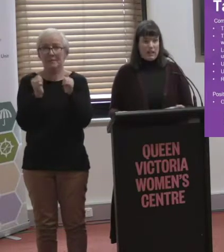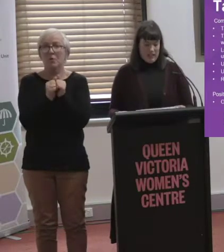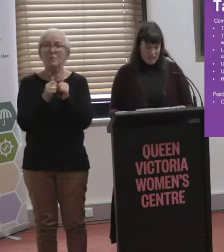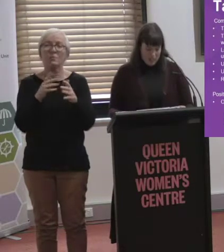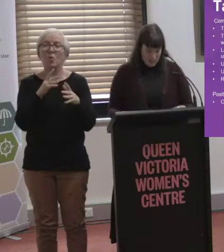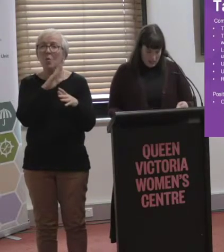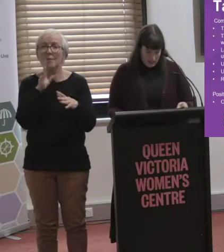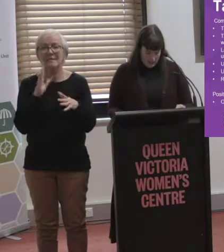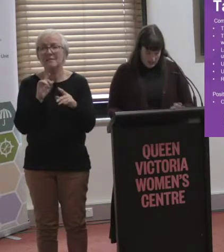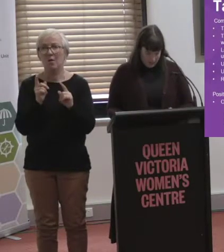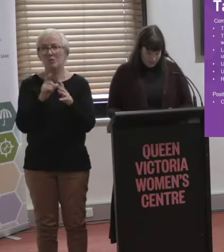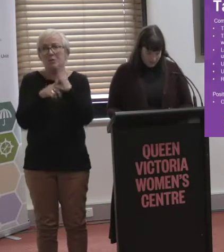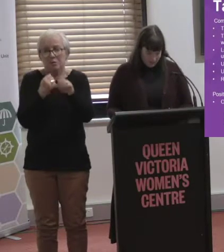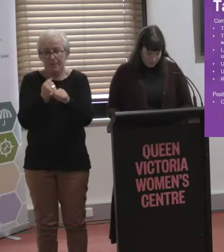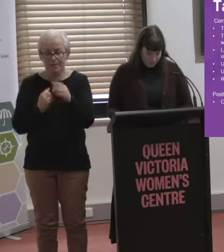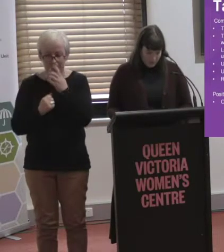can't get there.